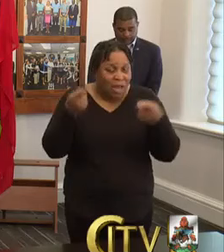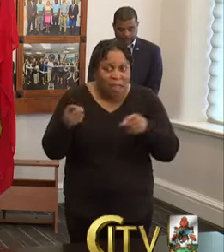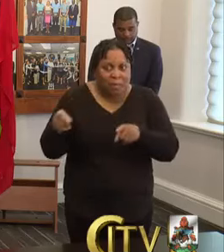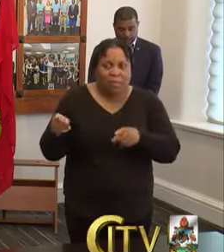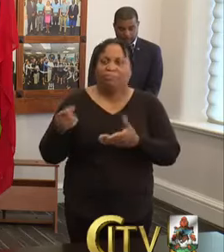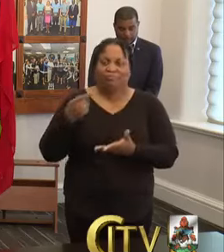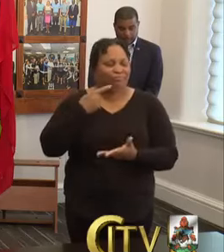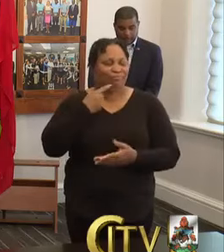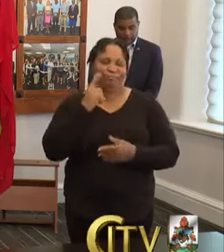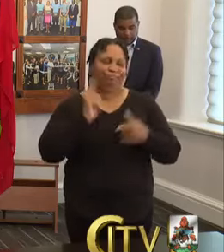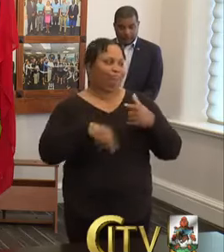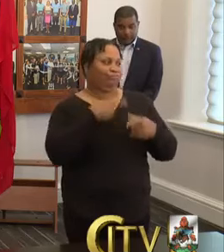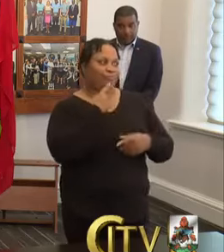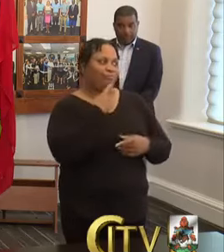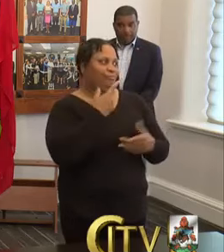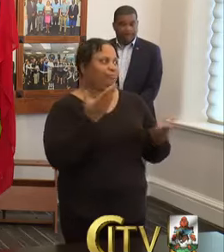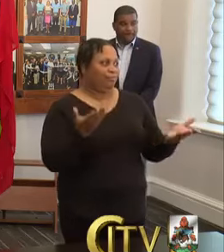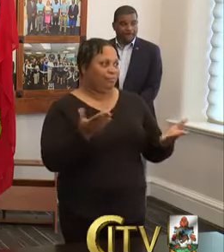Thank you very much.